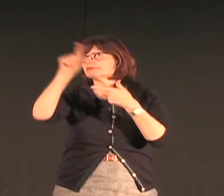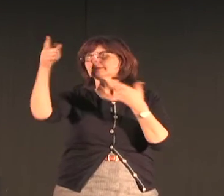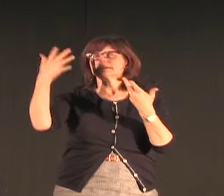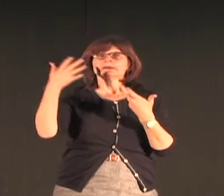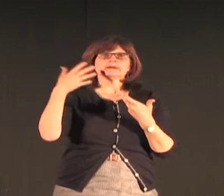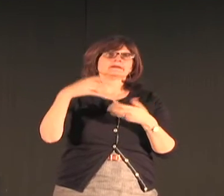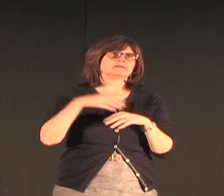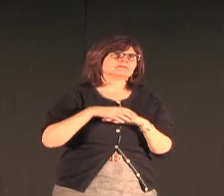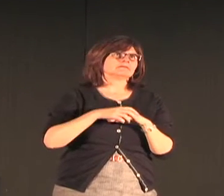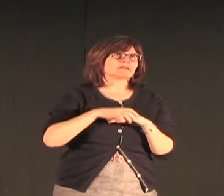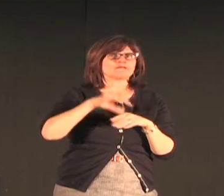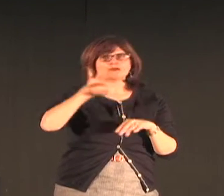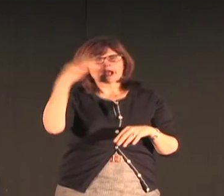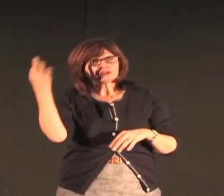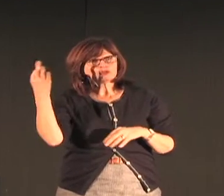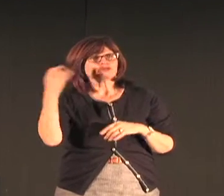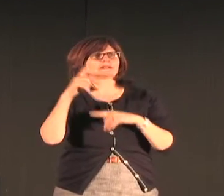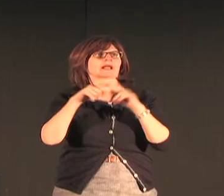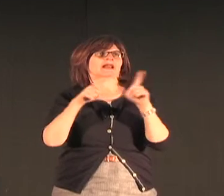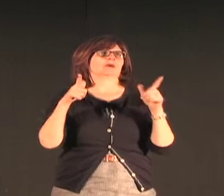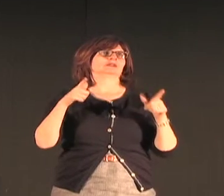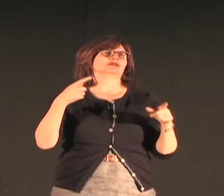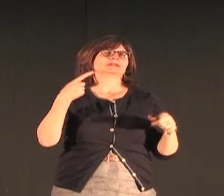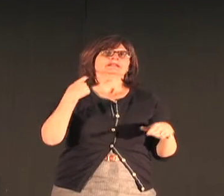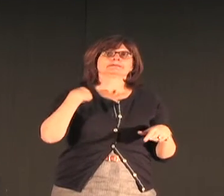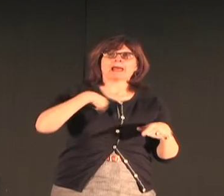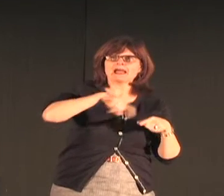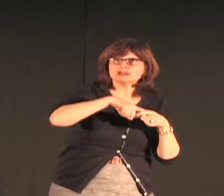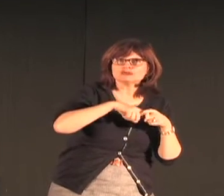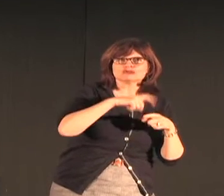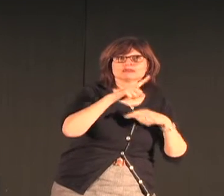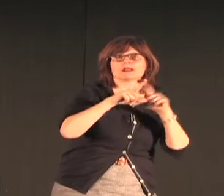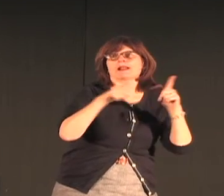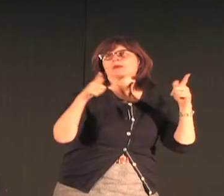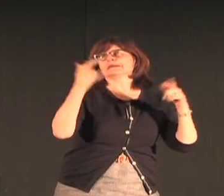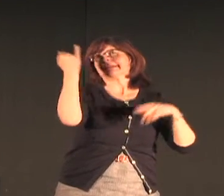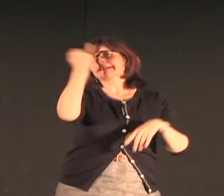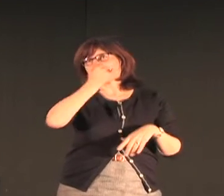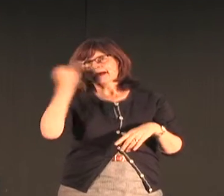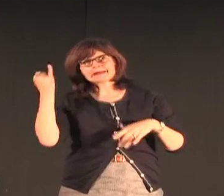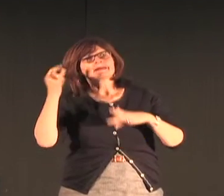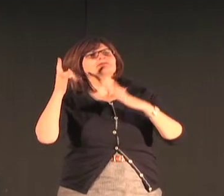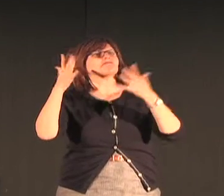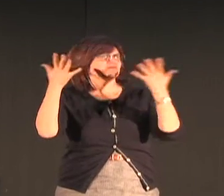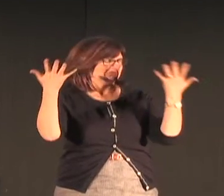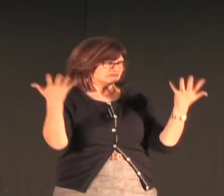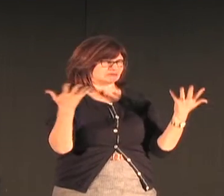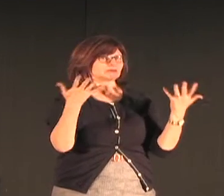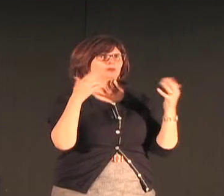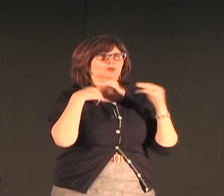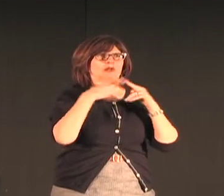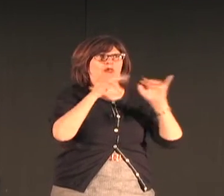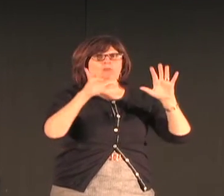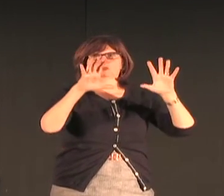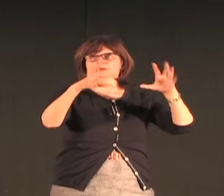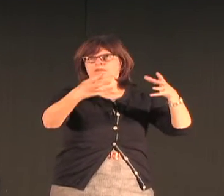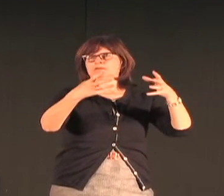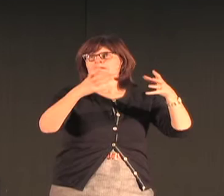Deaf community sign languages that you are probably familiar with are American sign language, British sign language, Italian, French, and so forth.